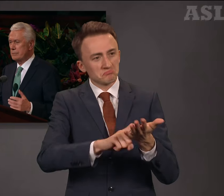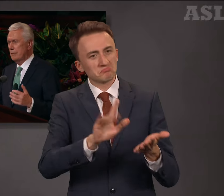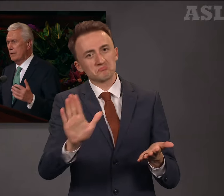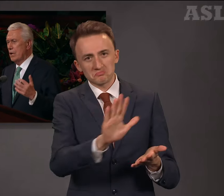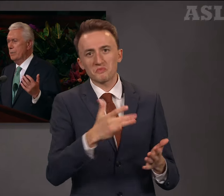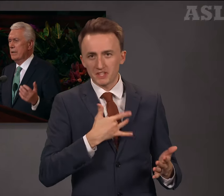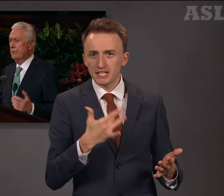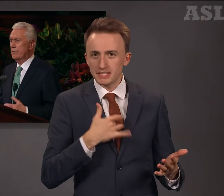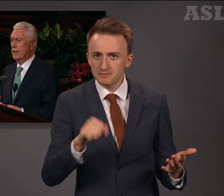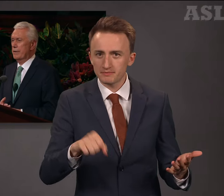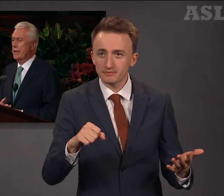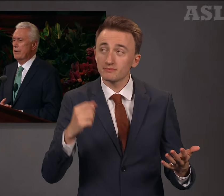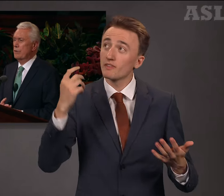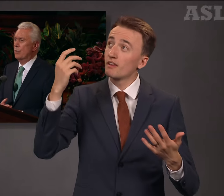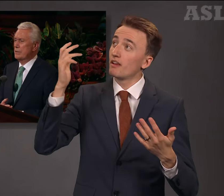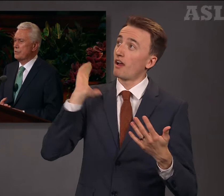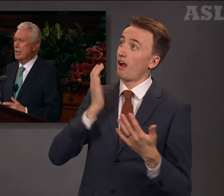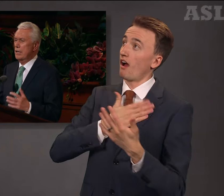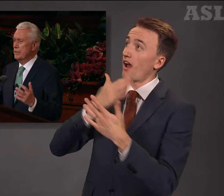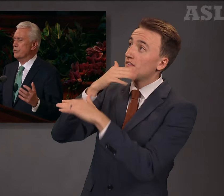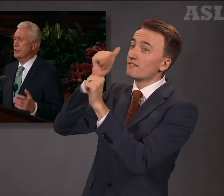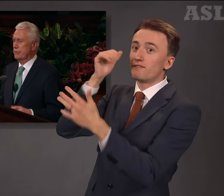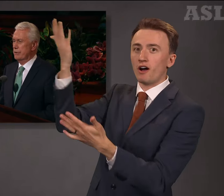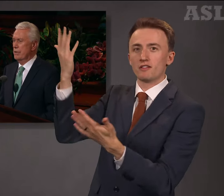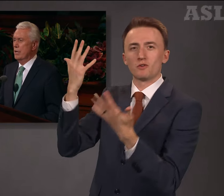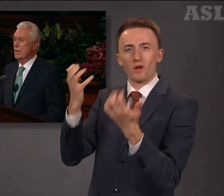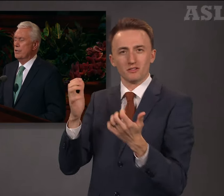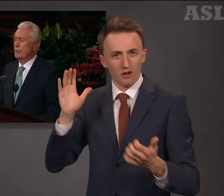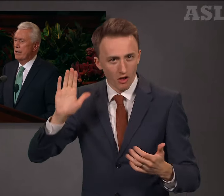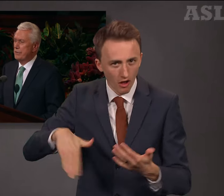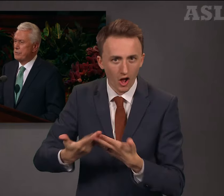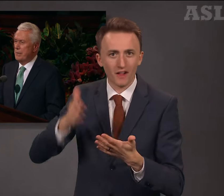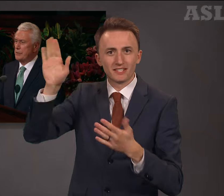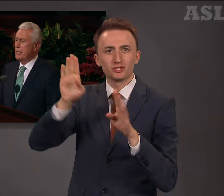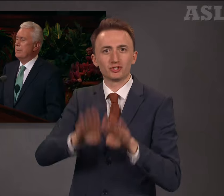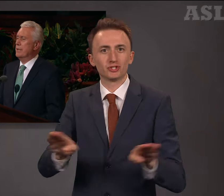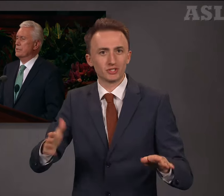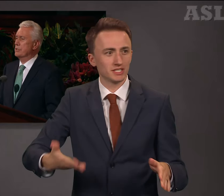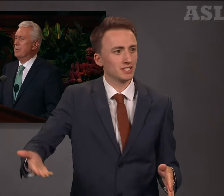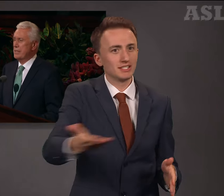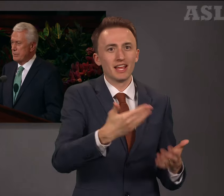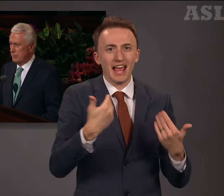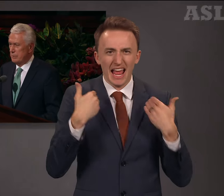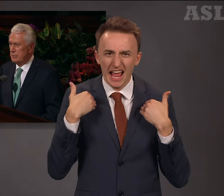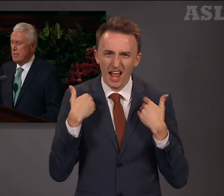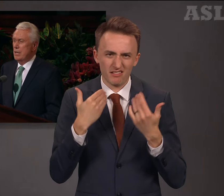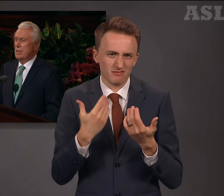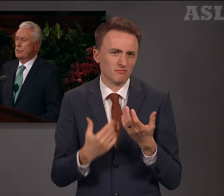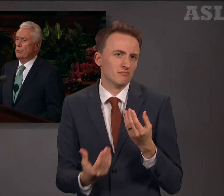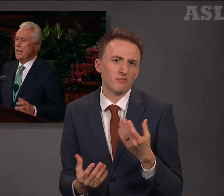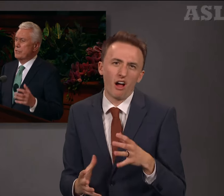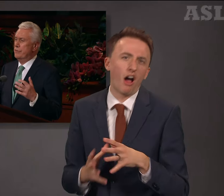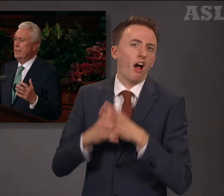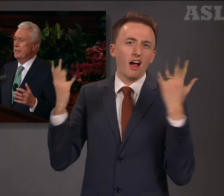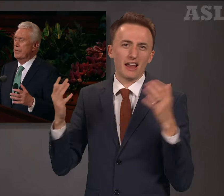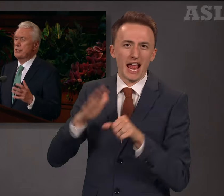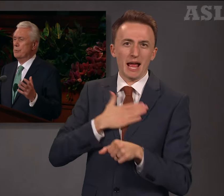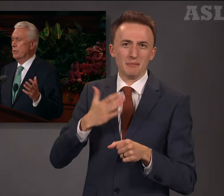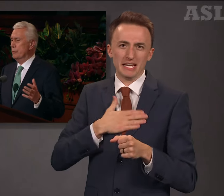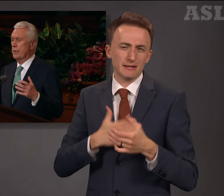Our beloved Father in Heaven wants all His children to have as much happiness as possible, so He has filled this world with